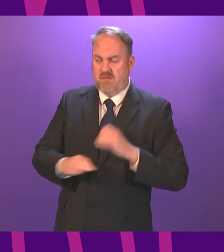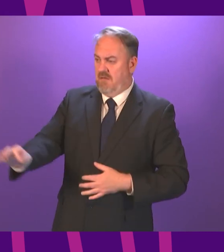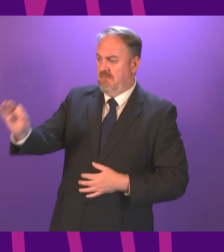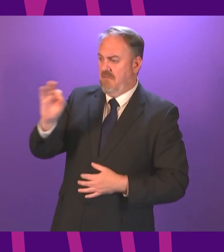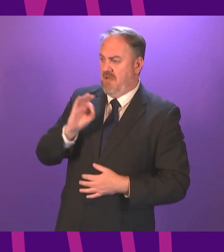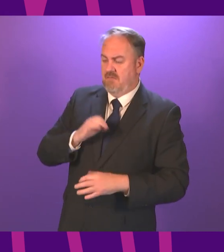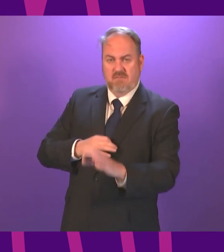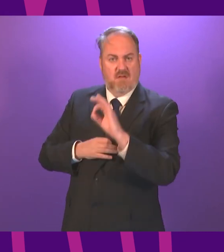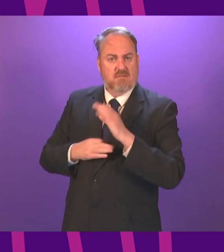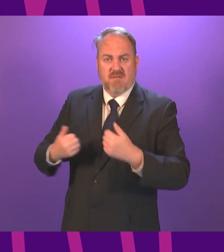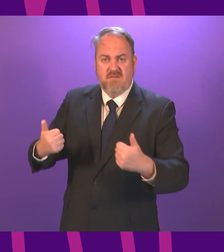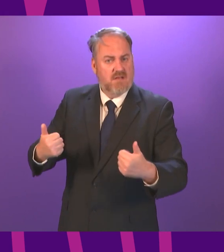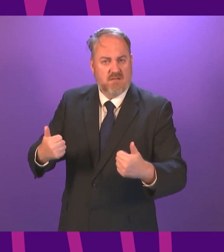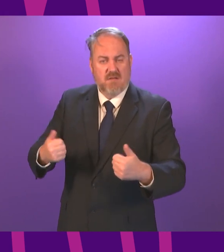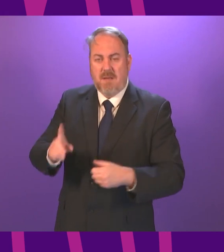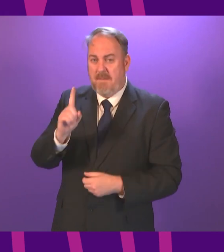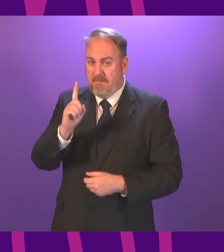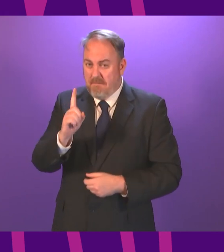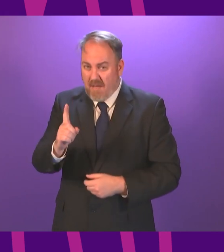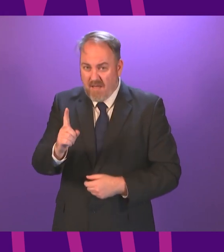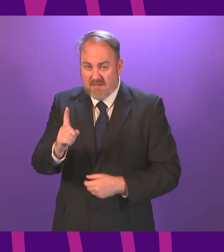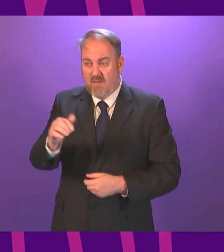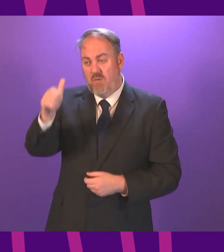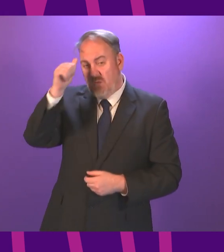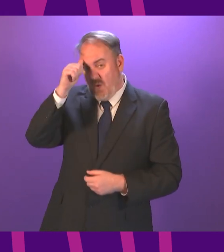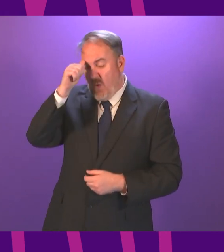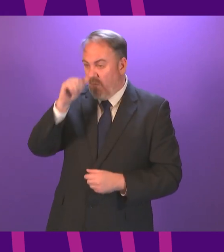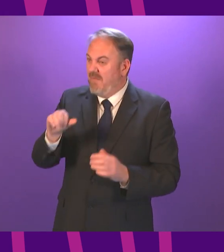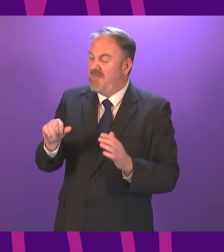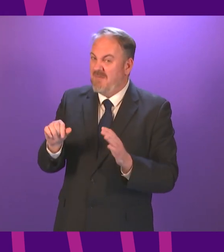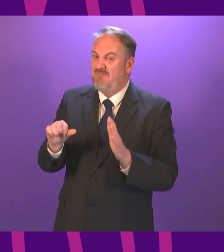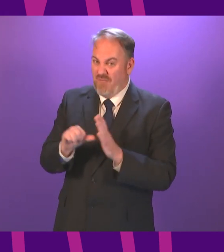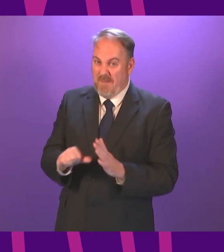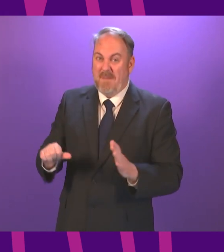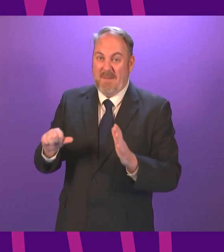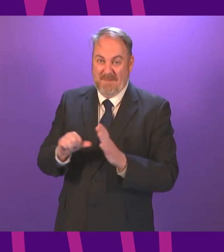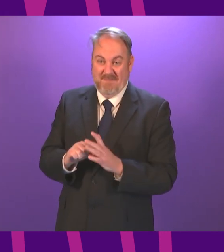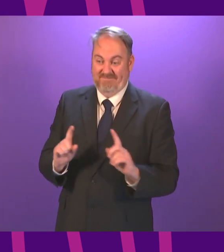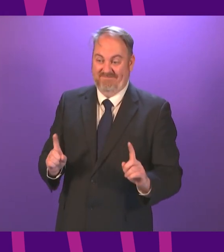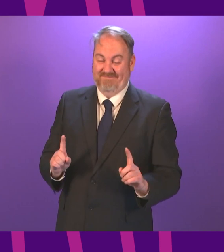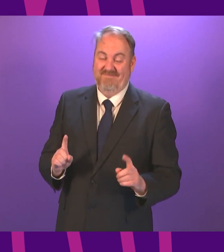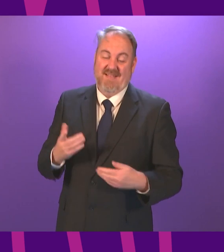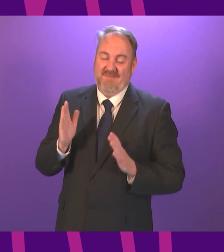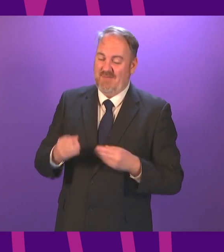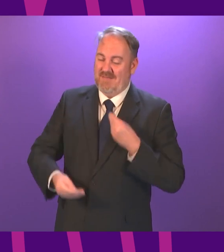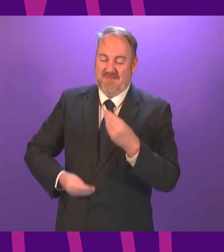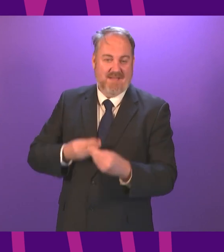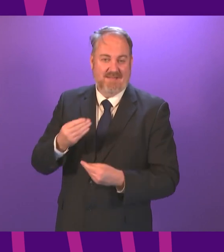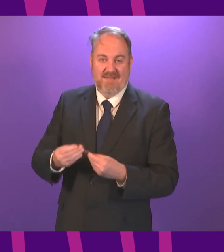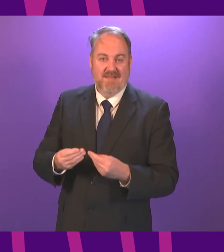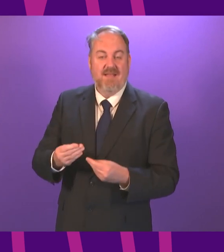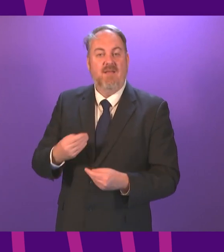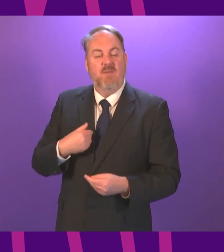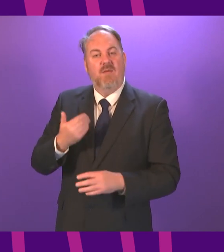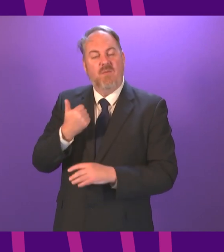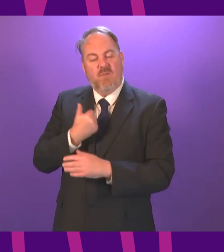when parliament is sitting. But the dilemma, and part of it is really related to point that John Mason raises, is that we want to provide as much